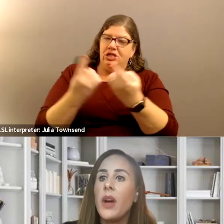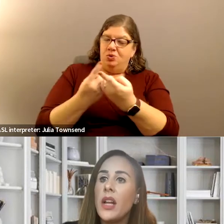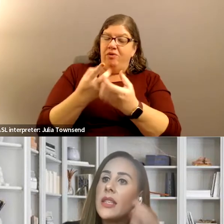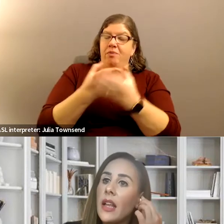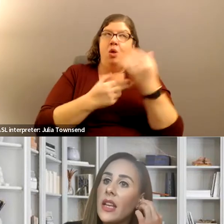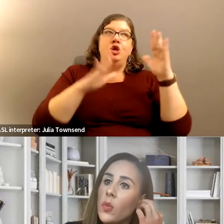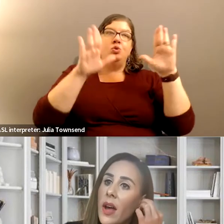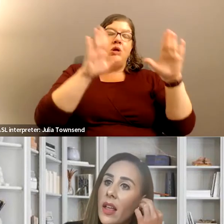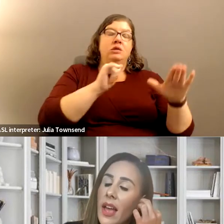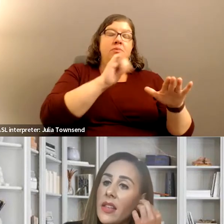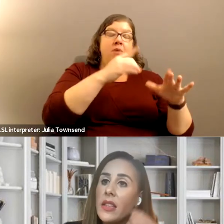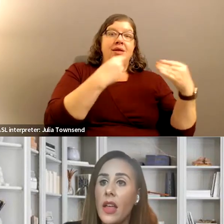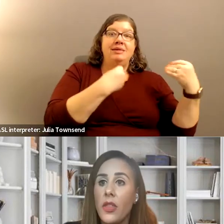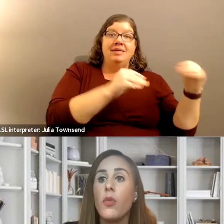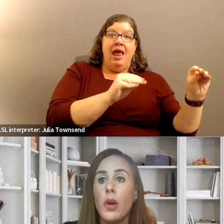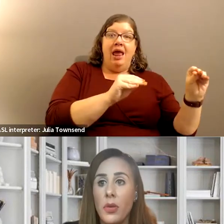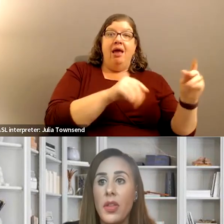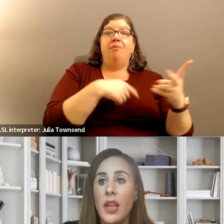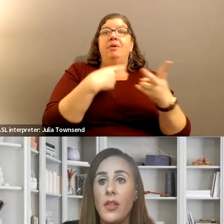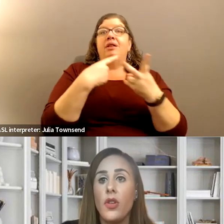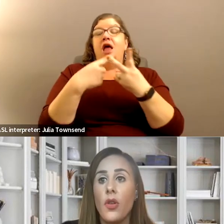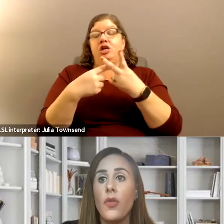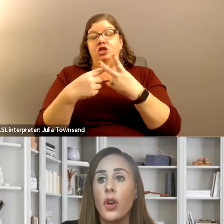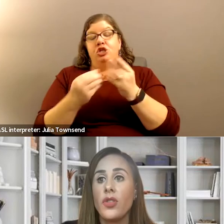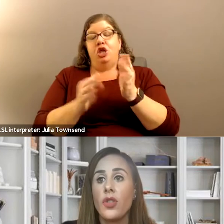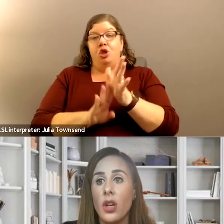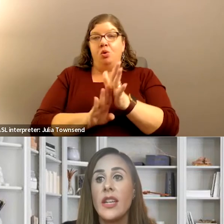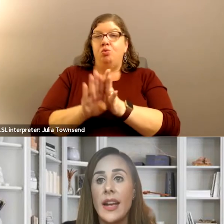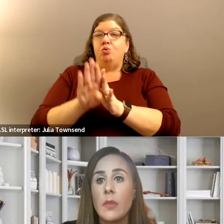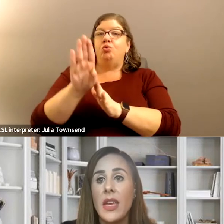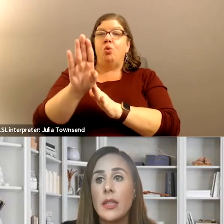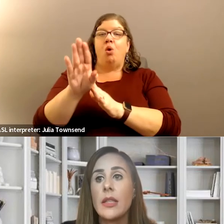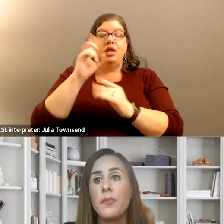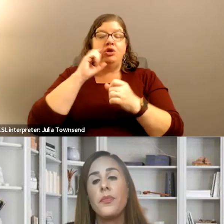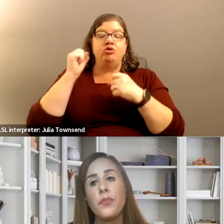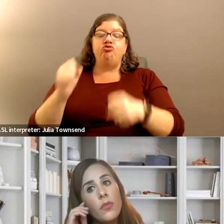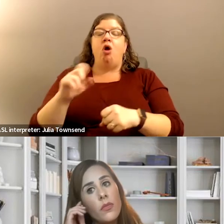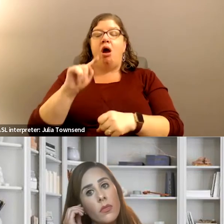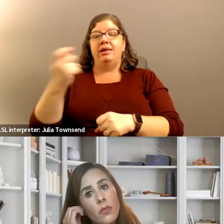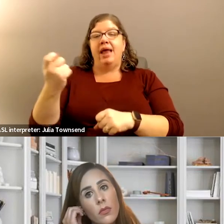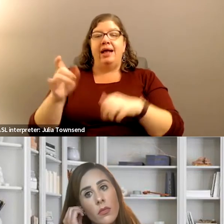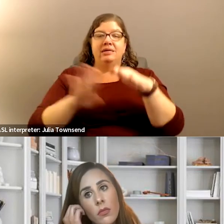tremendous bond sale, as well as the growth in your overall strong tax base.